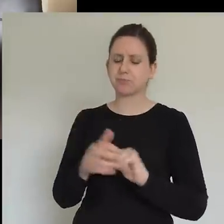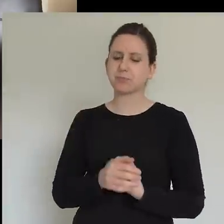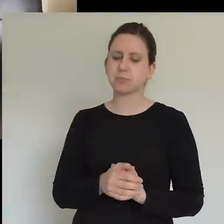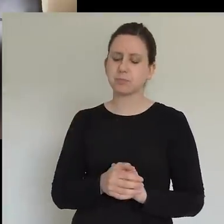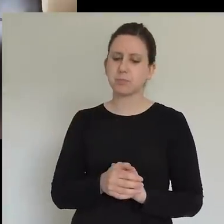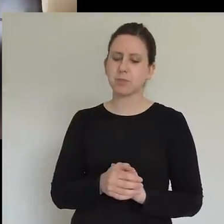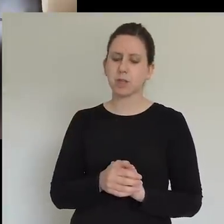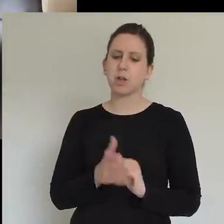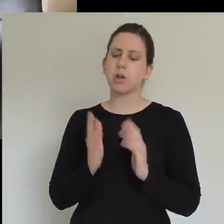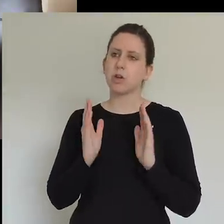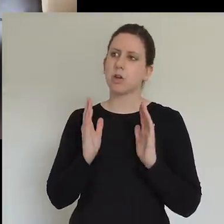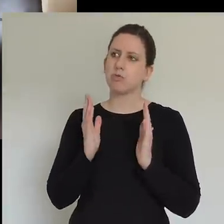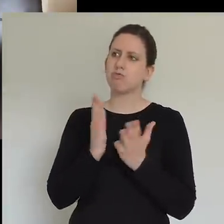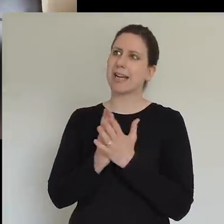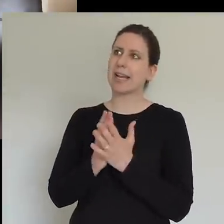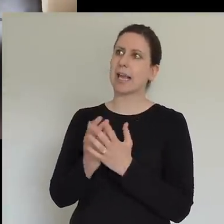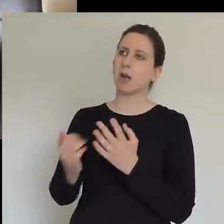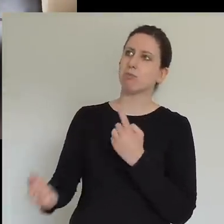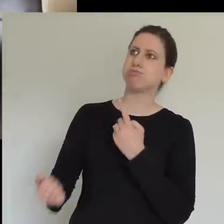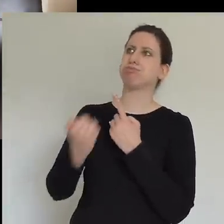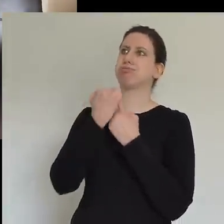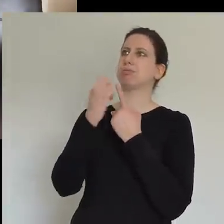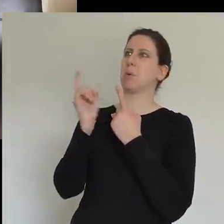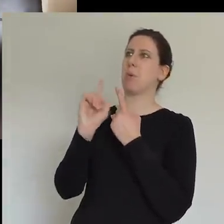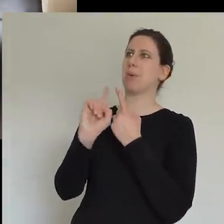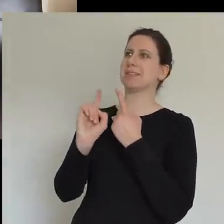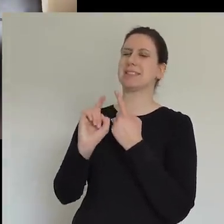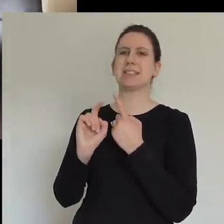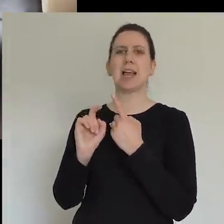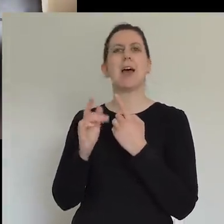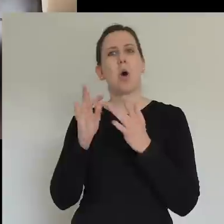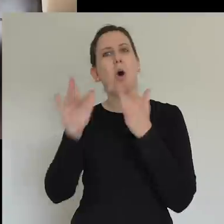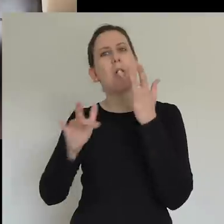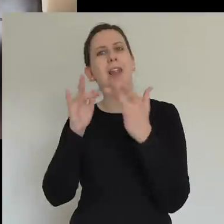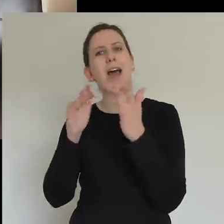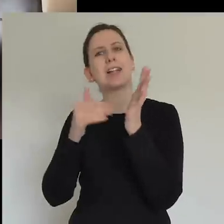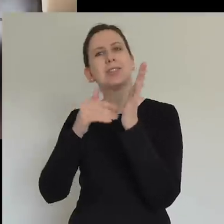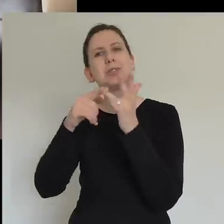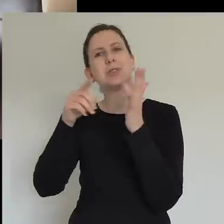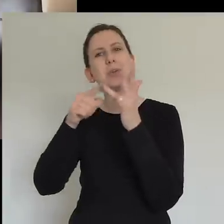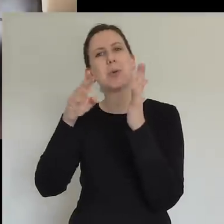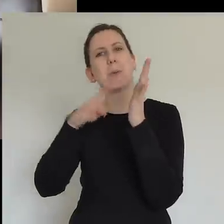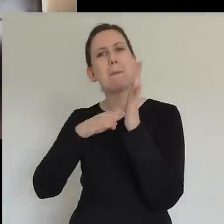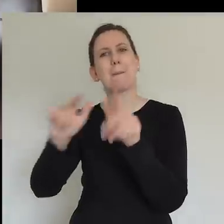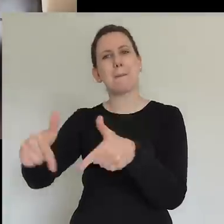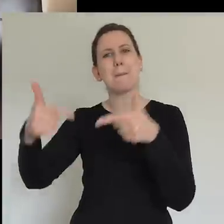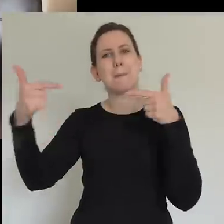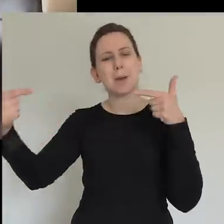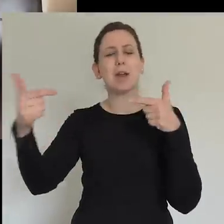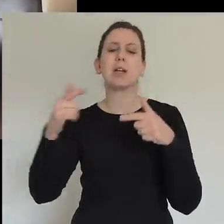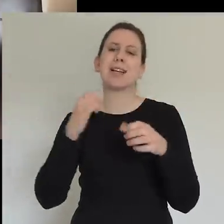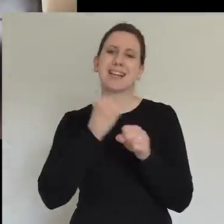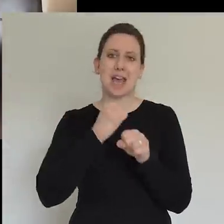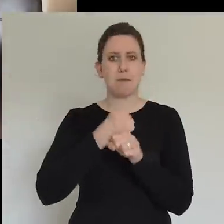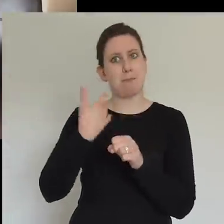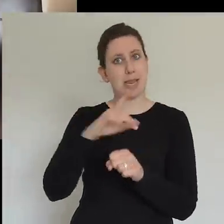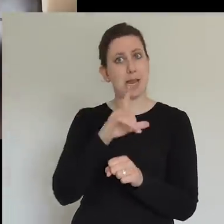zooms every day. And Gav does a nine o'clock one with the EA. have an 11 o'clock one with our team. And, and just gathering together